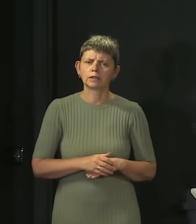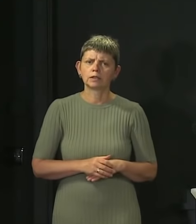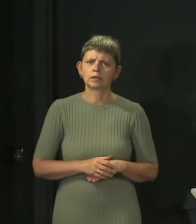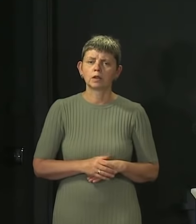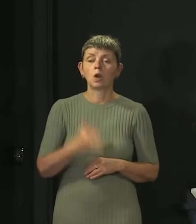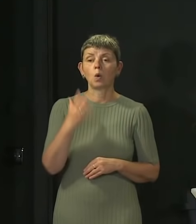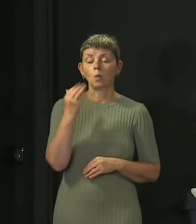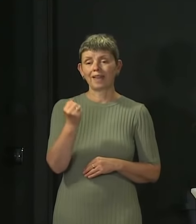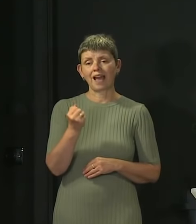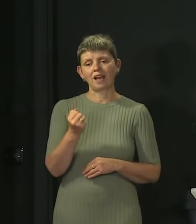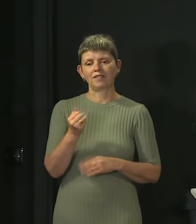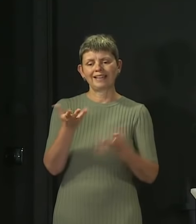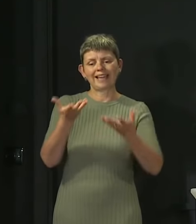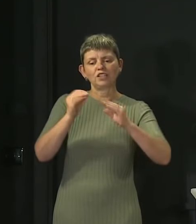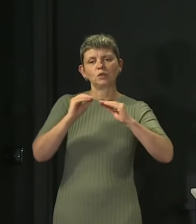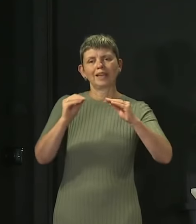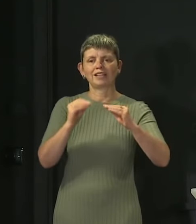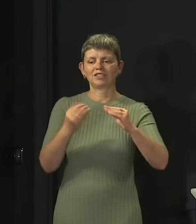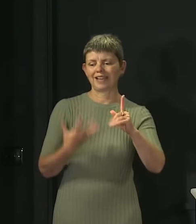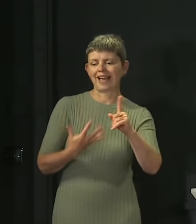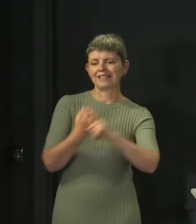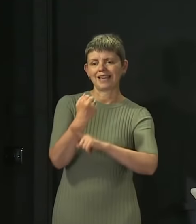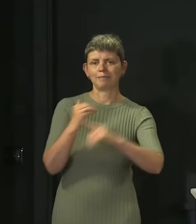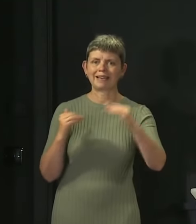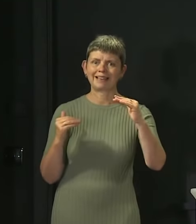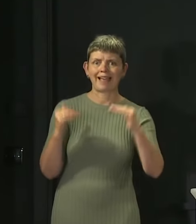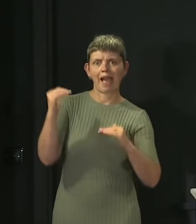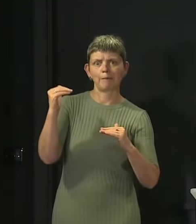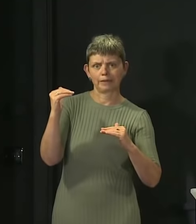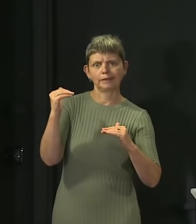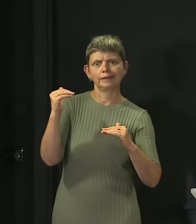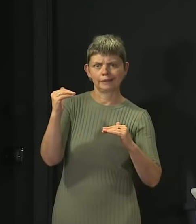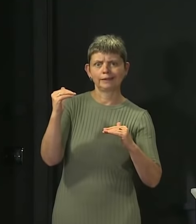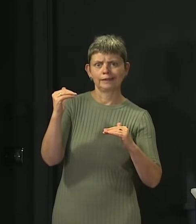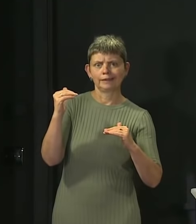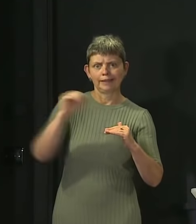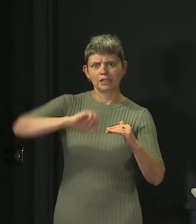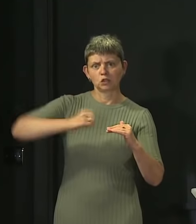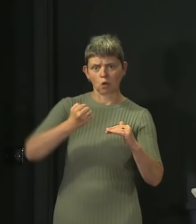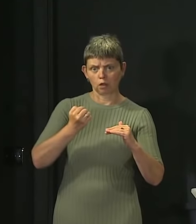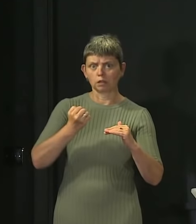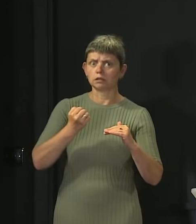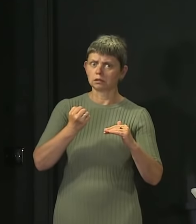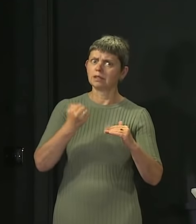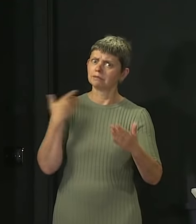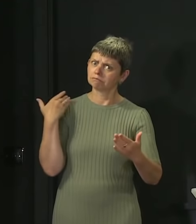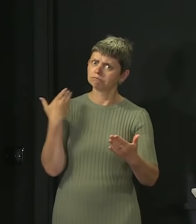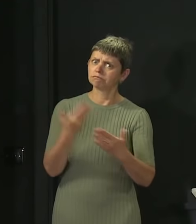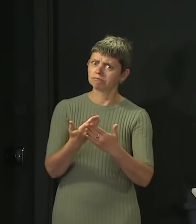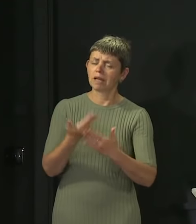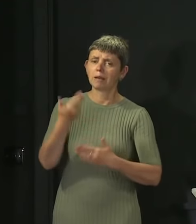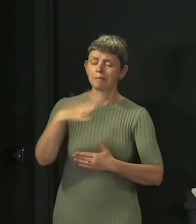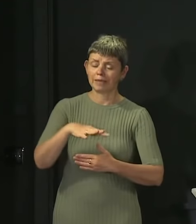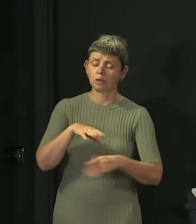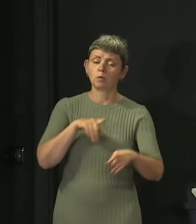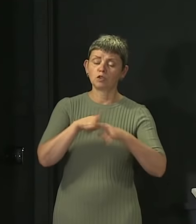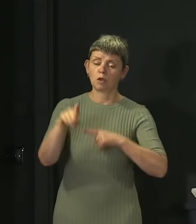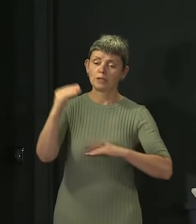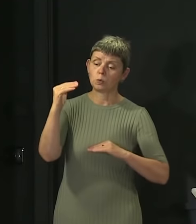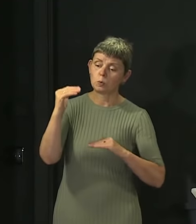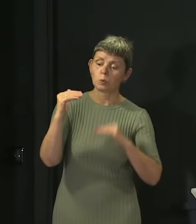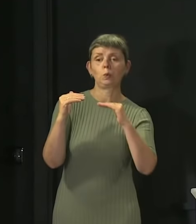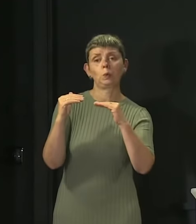attainment gap in Scotland. We've had it for a long time. We are working very hard to overcome that. The system this year, while